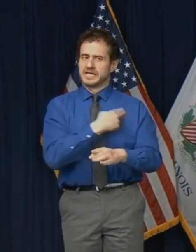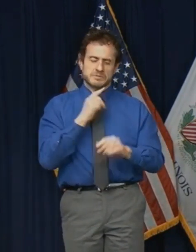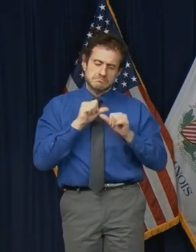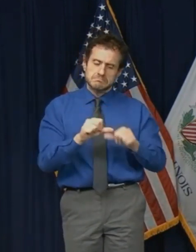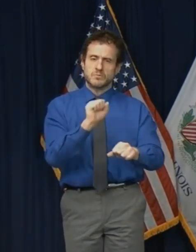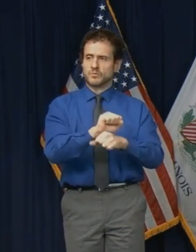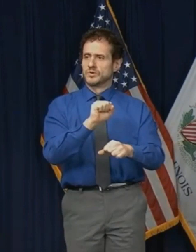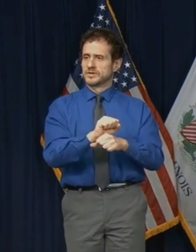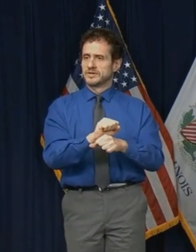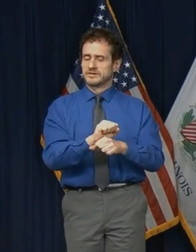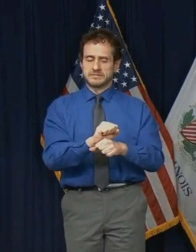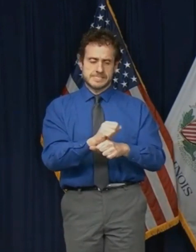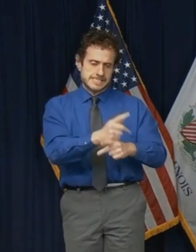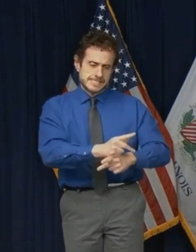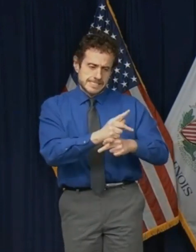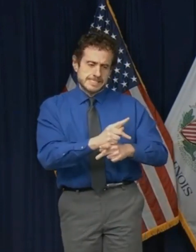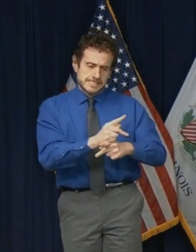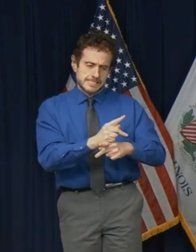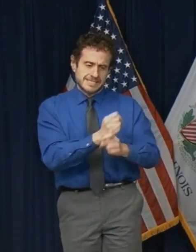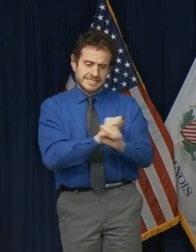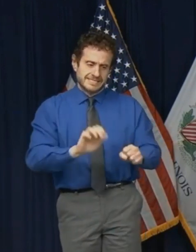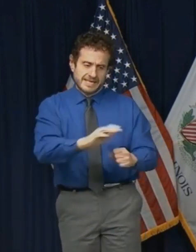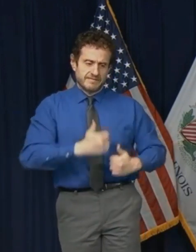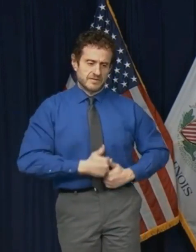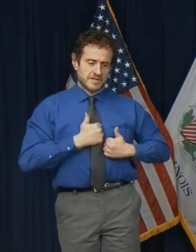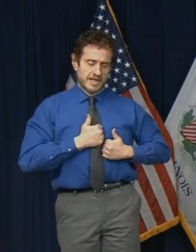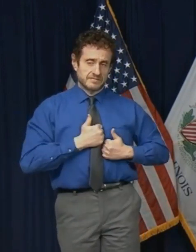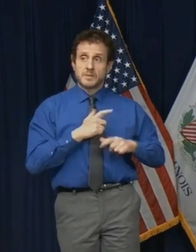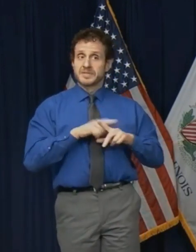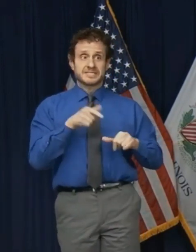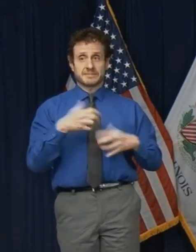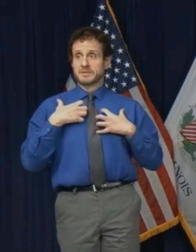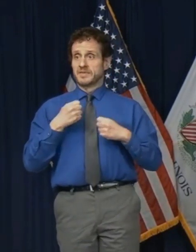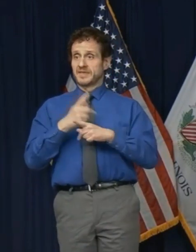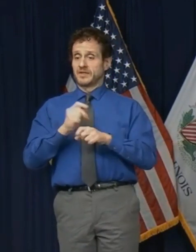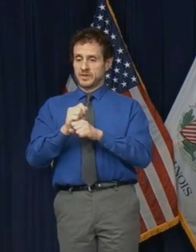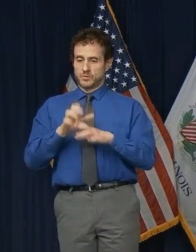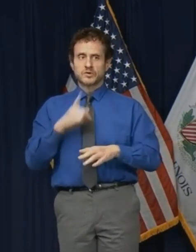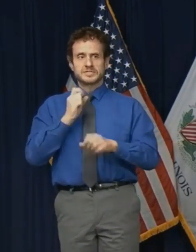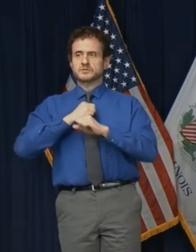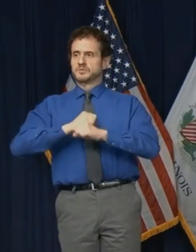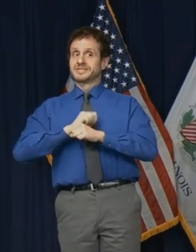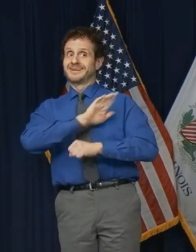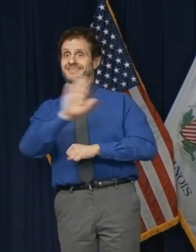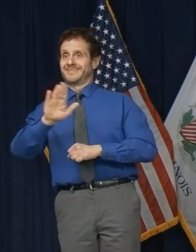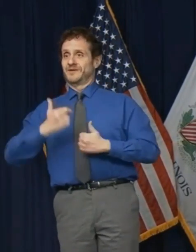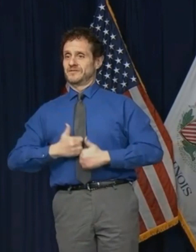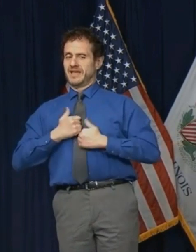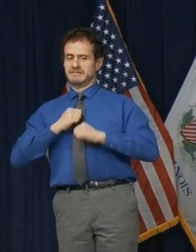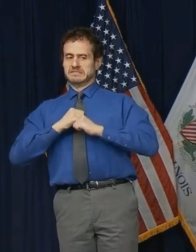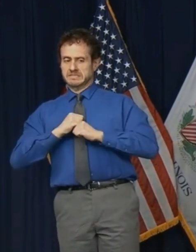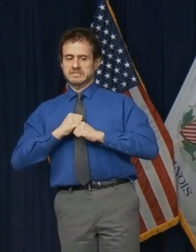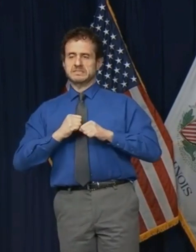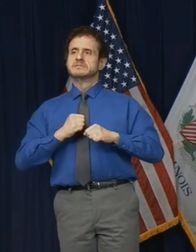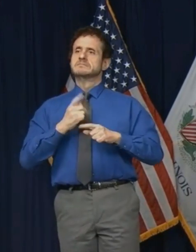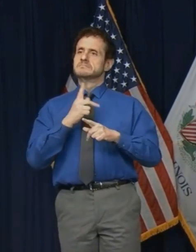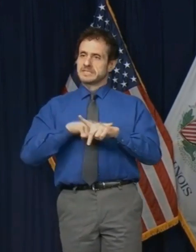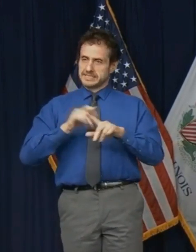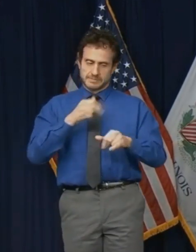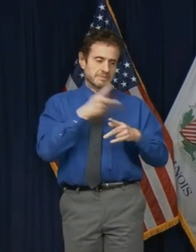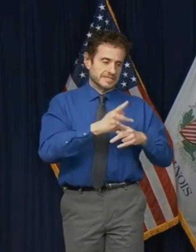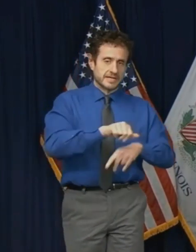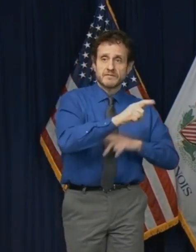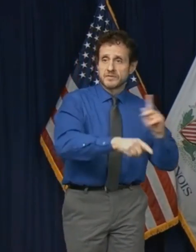saving lives while they're protecting their own. Right now, we're looking at a statewide 10-day PPE